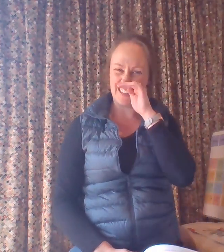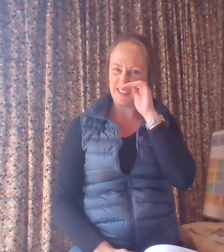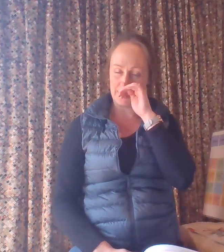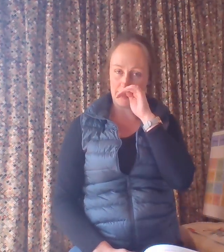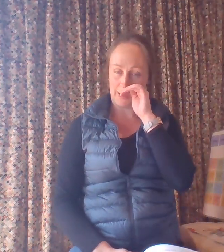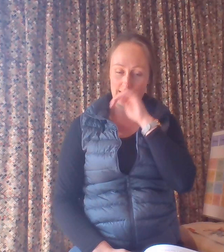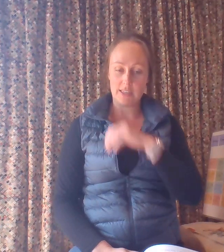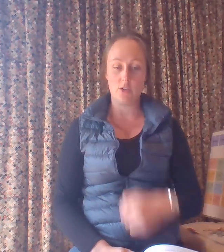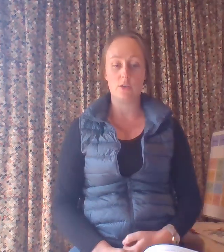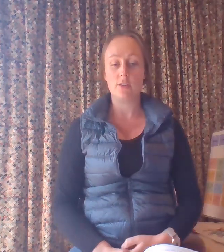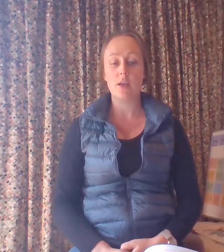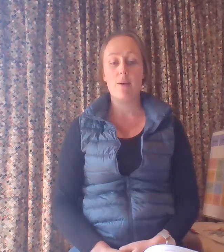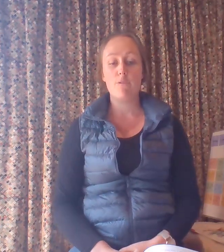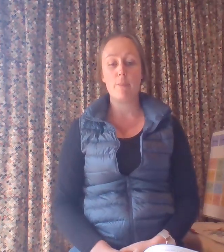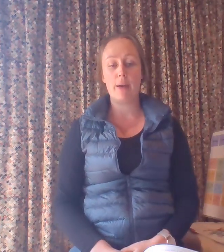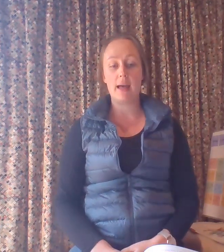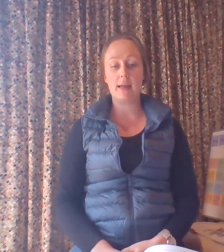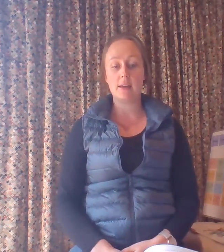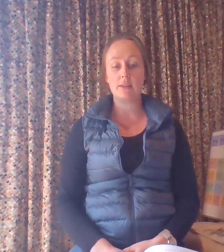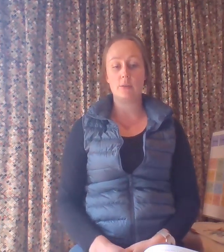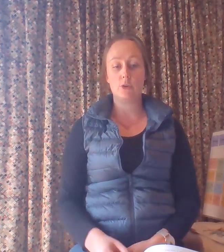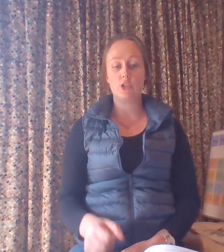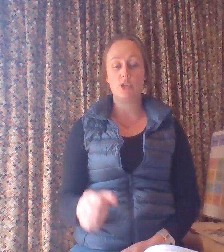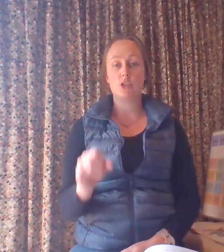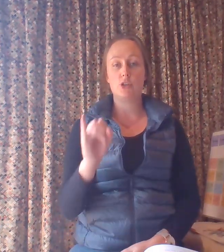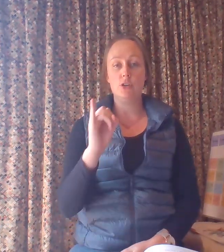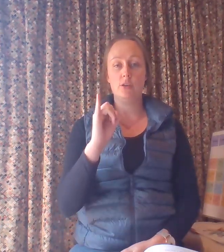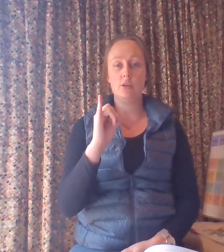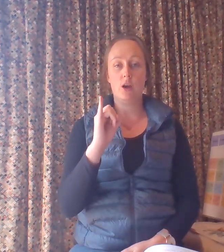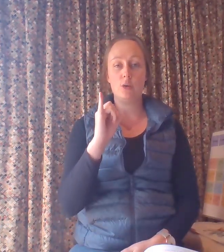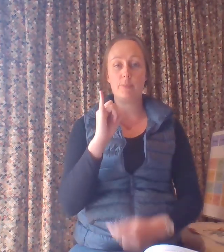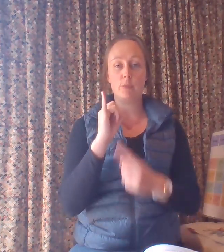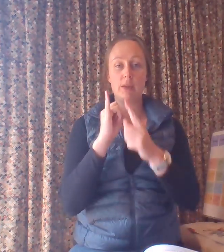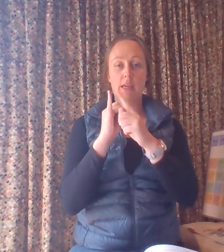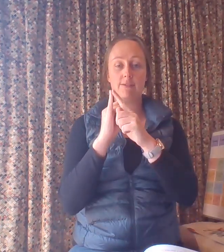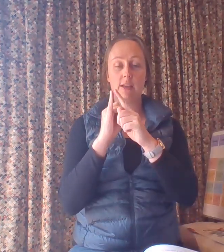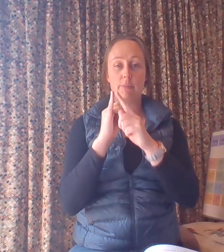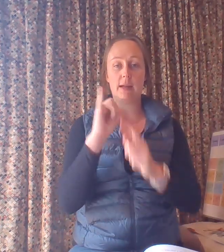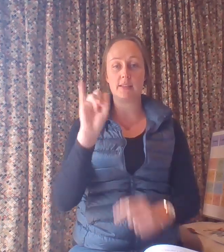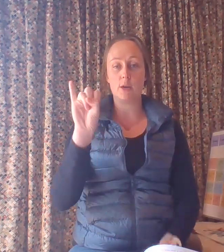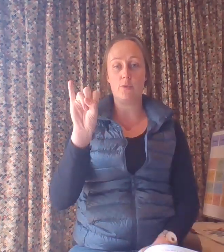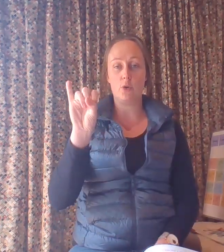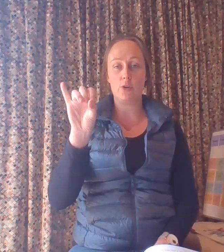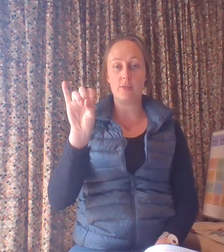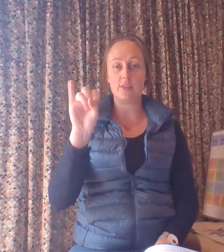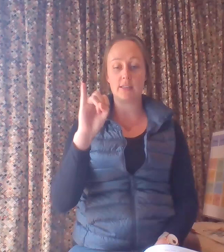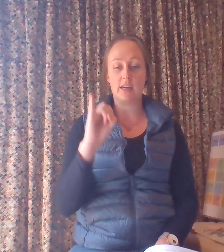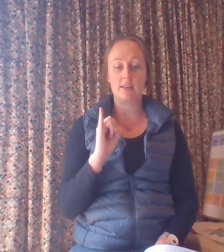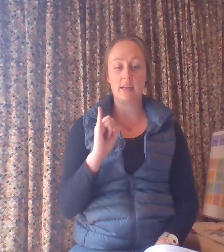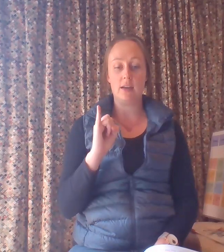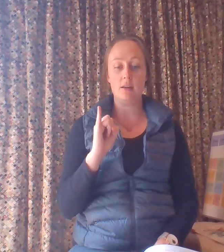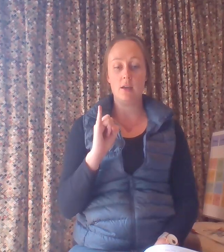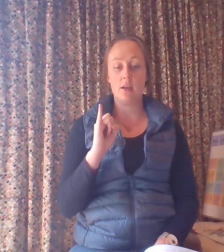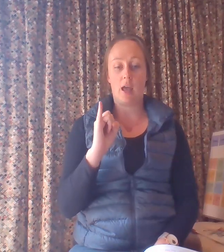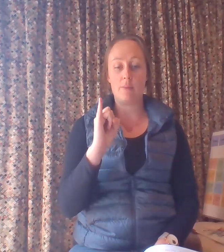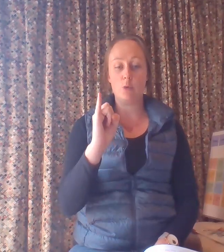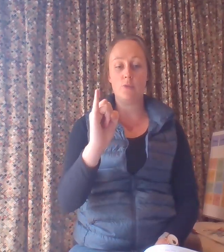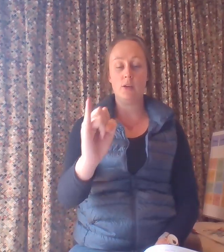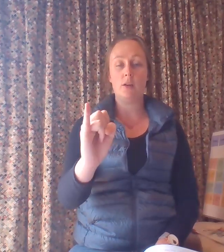to do. Sorry. Itchy nose. Well bad is I want you to hold up your pinky finger by itself. All your others are tucked down and move it